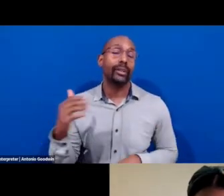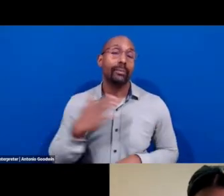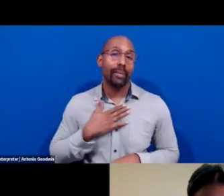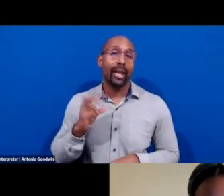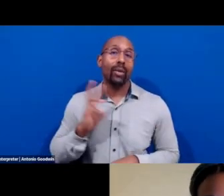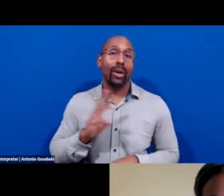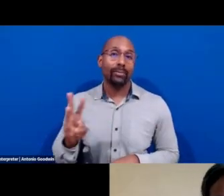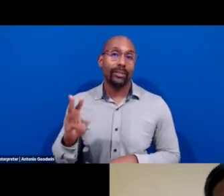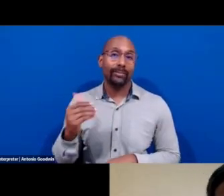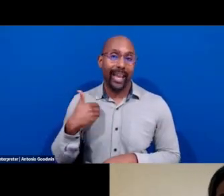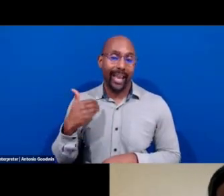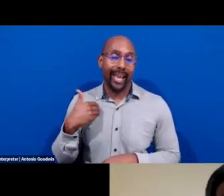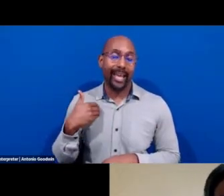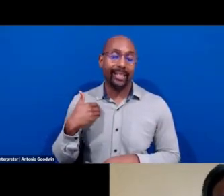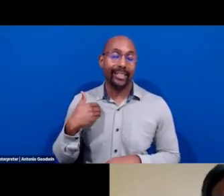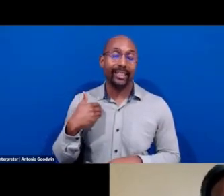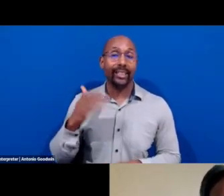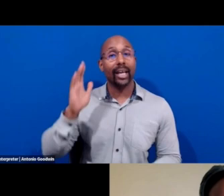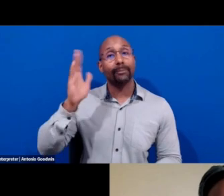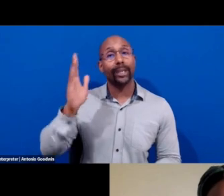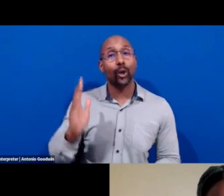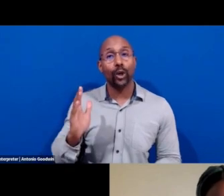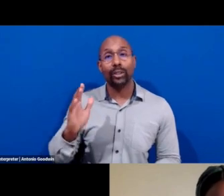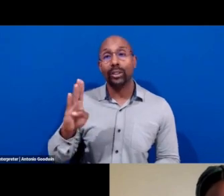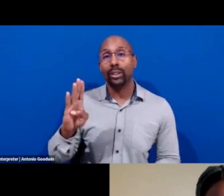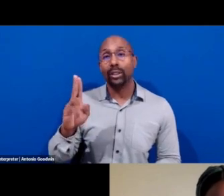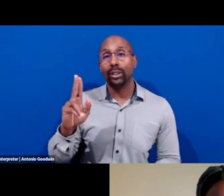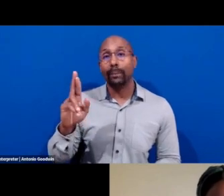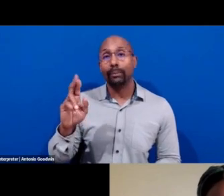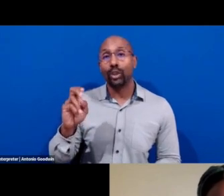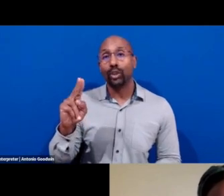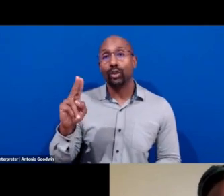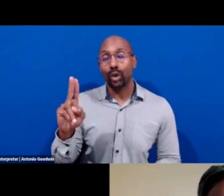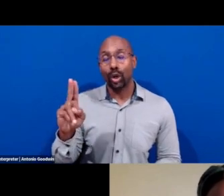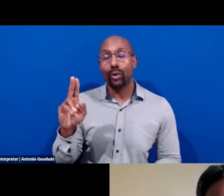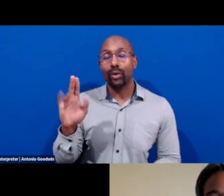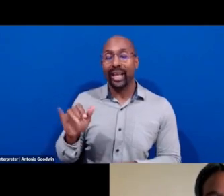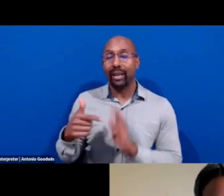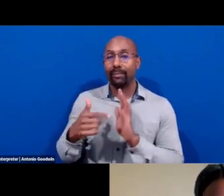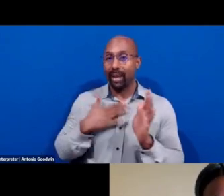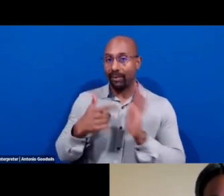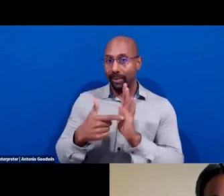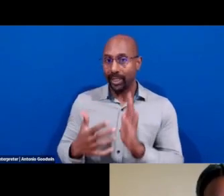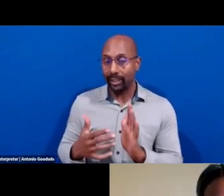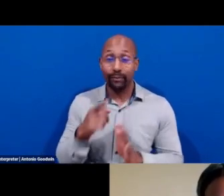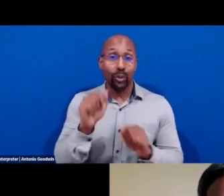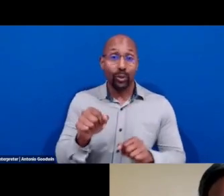represents me and, um, you can either contact them directly or I can put you in touch with them. Um,